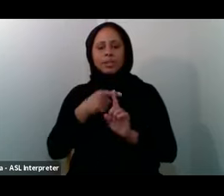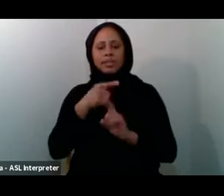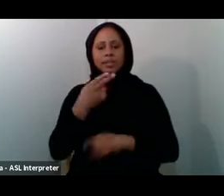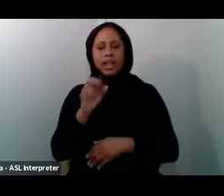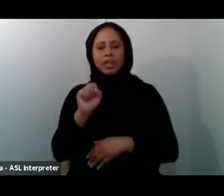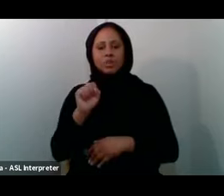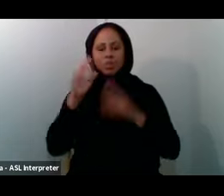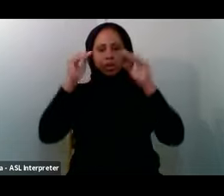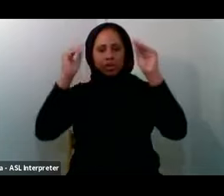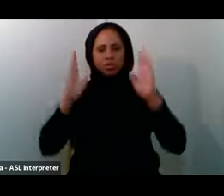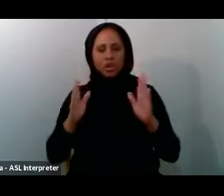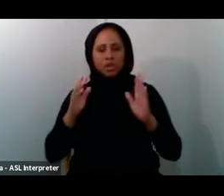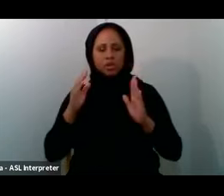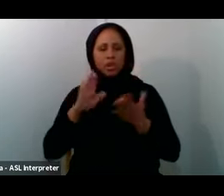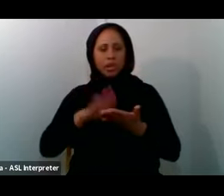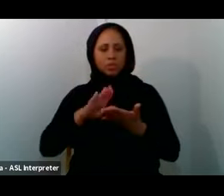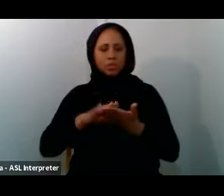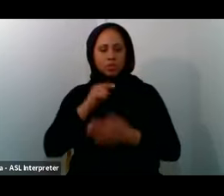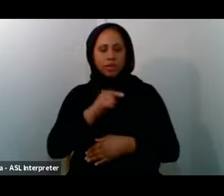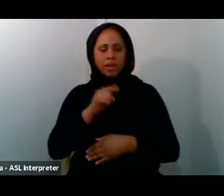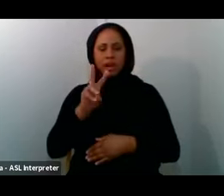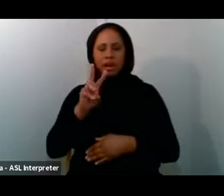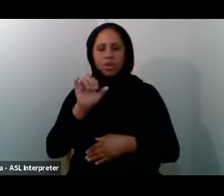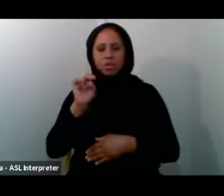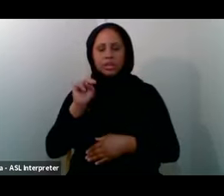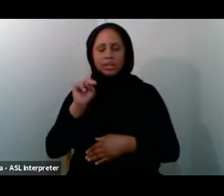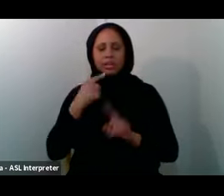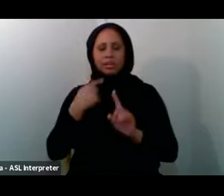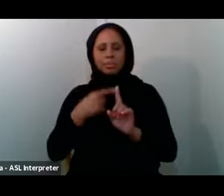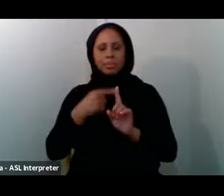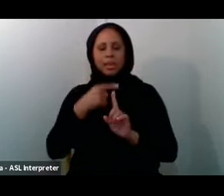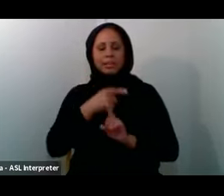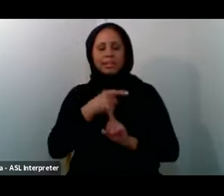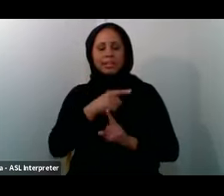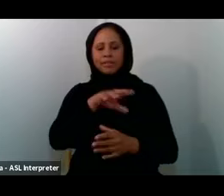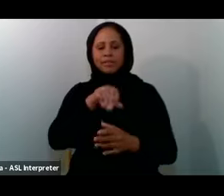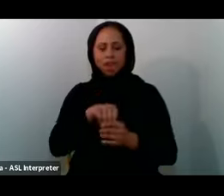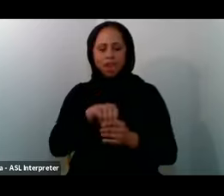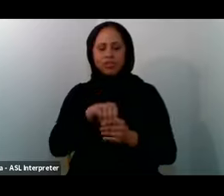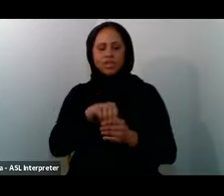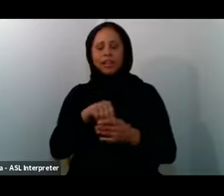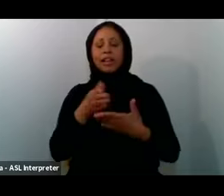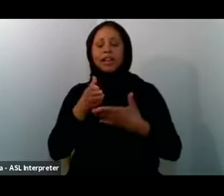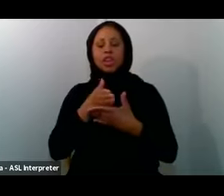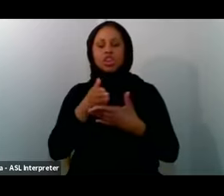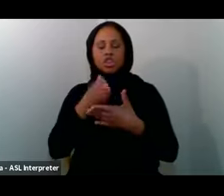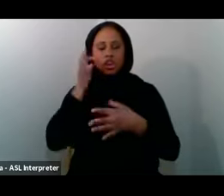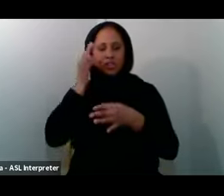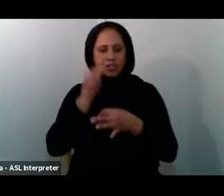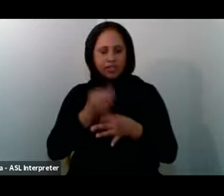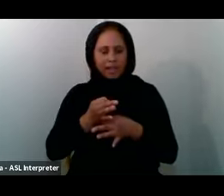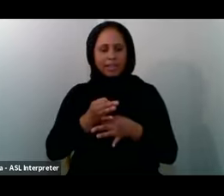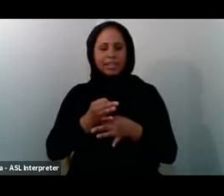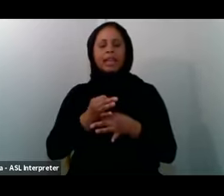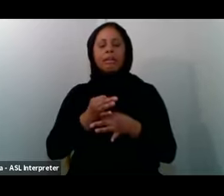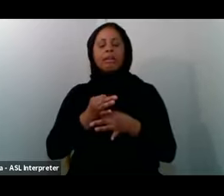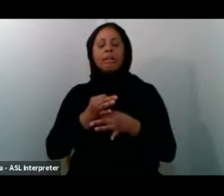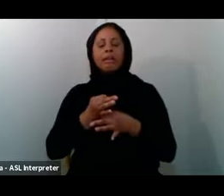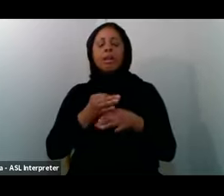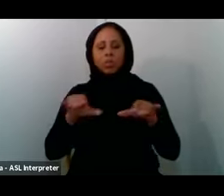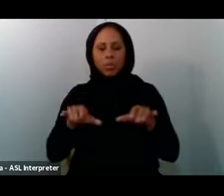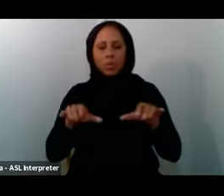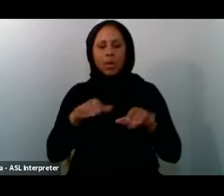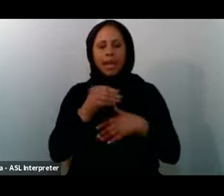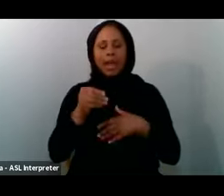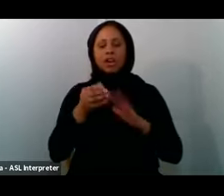Wisconsin, and he is particularly active in interfaith initiatives, youth engagement, and community outreach. He resides in